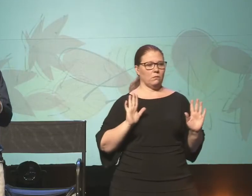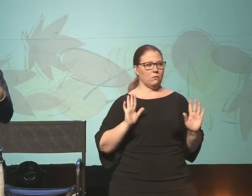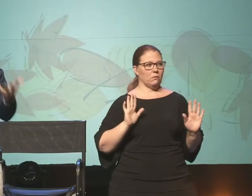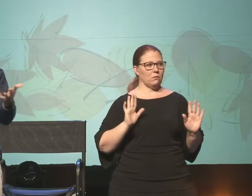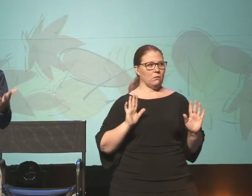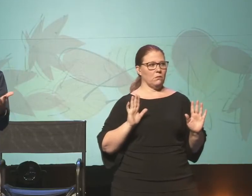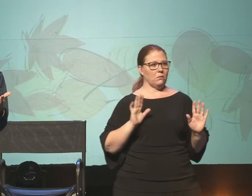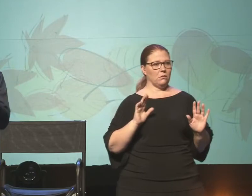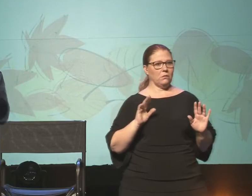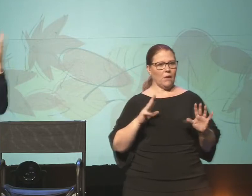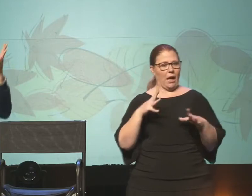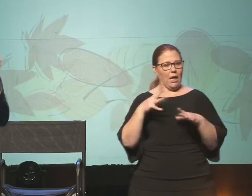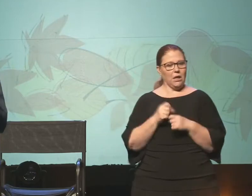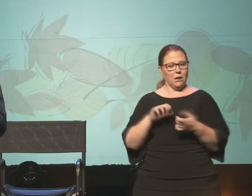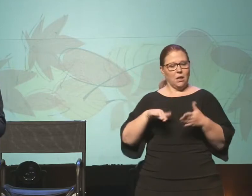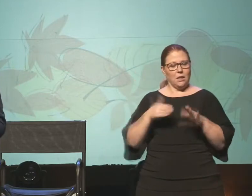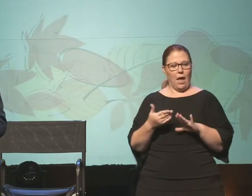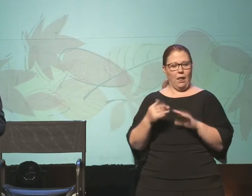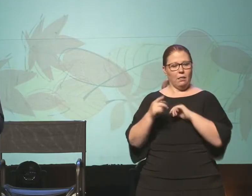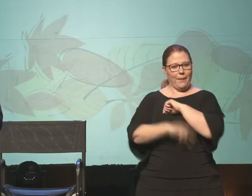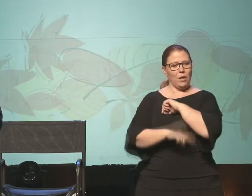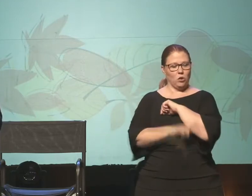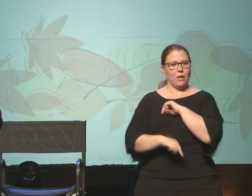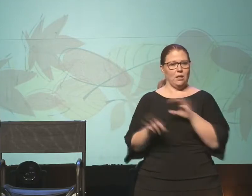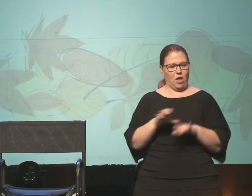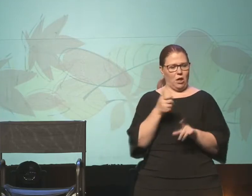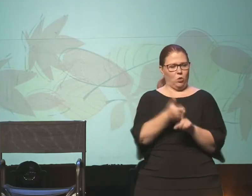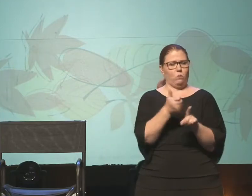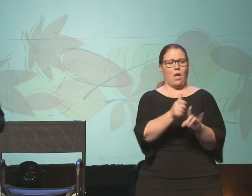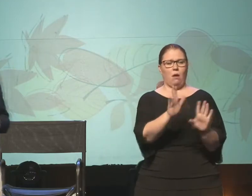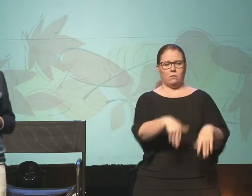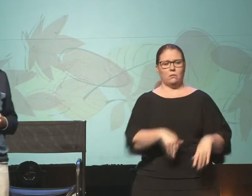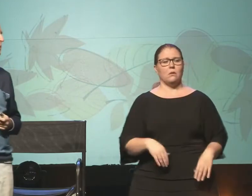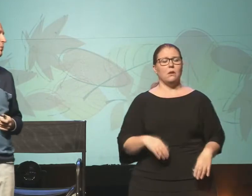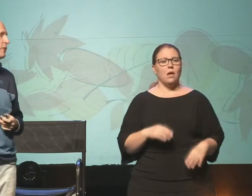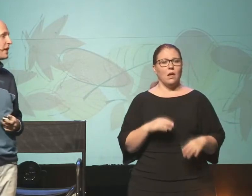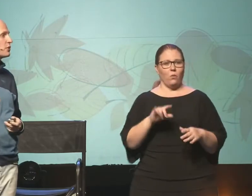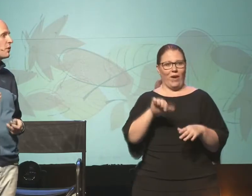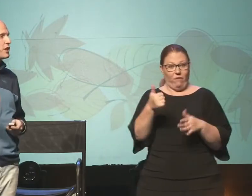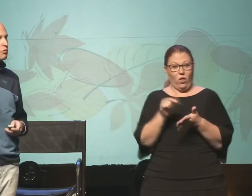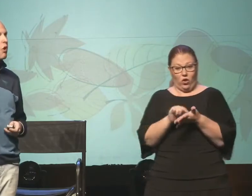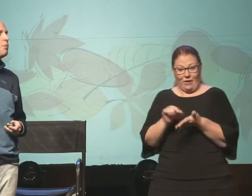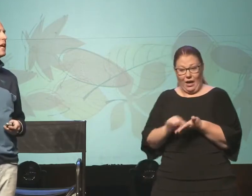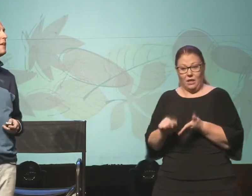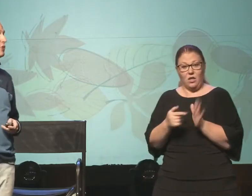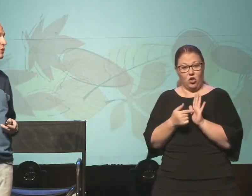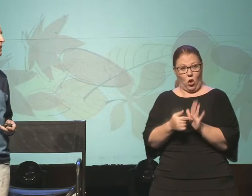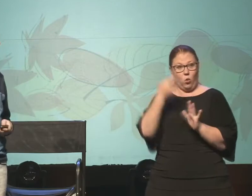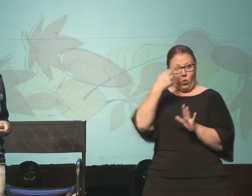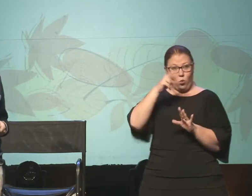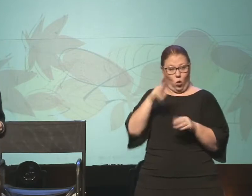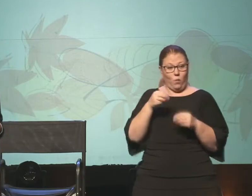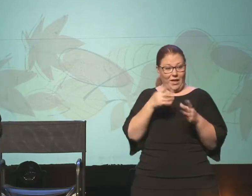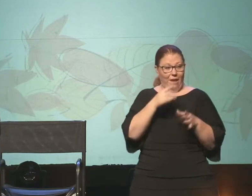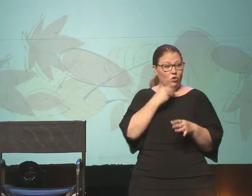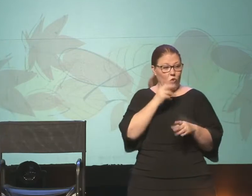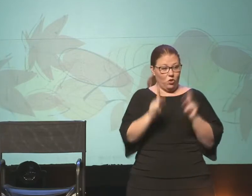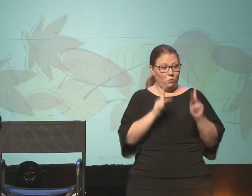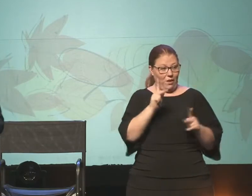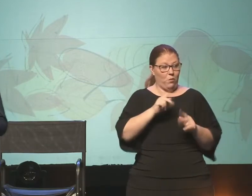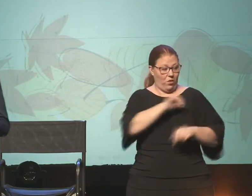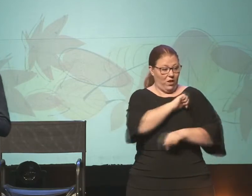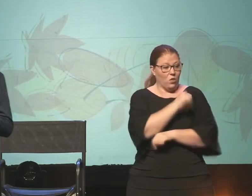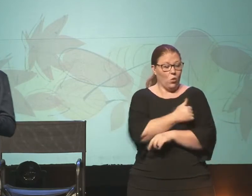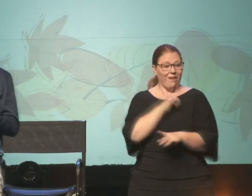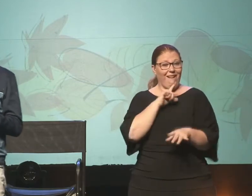And he receives a death penalty, he's done it to himself. And we actually have other texts that seem to portray historically that Rome gave Jews the authority to actually